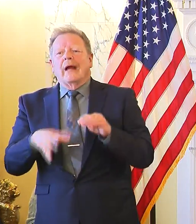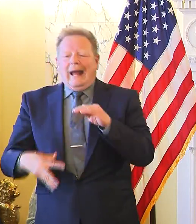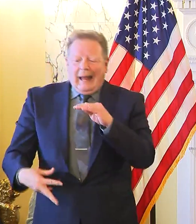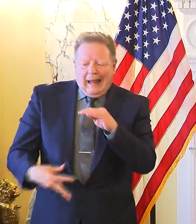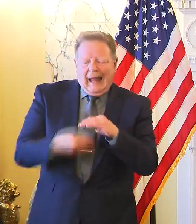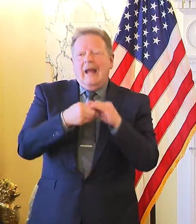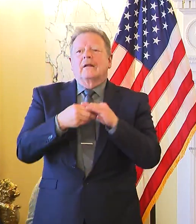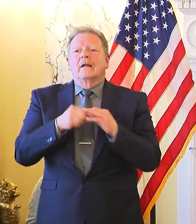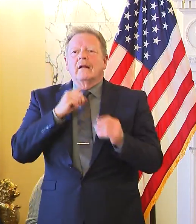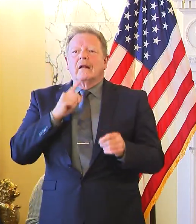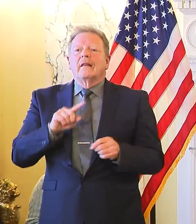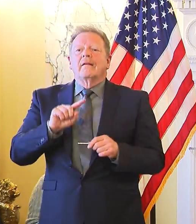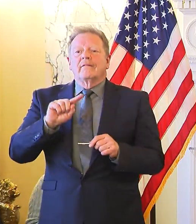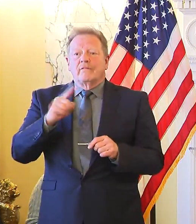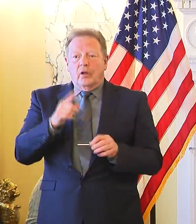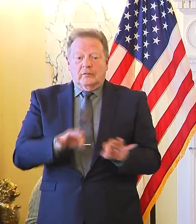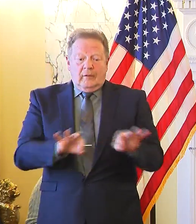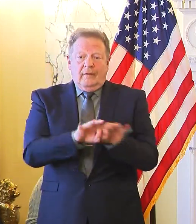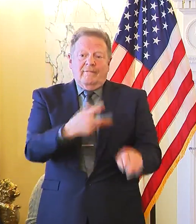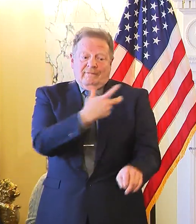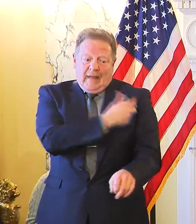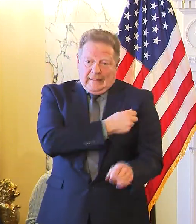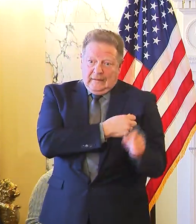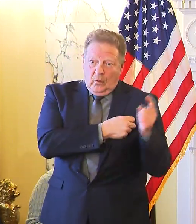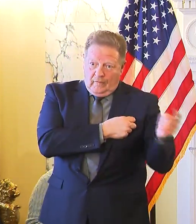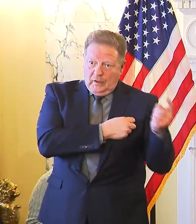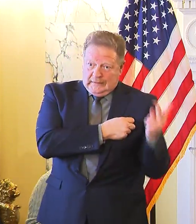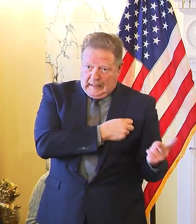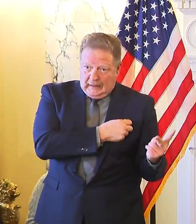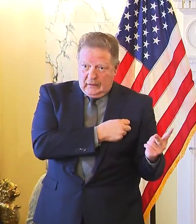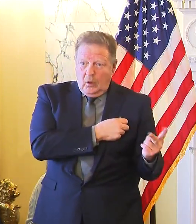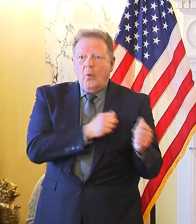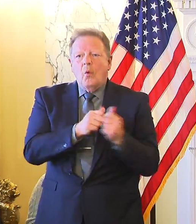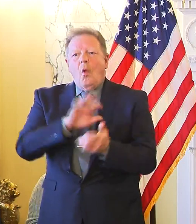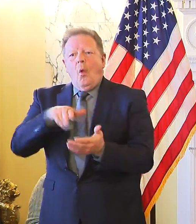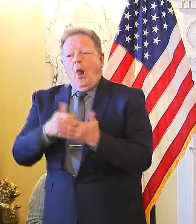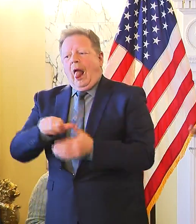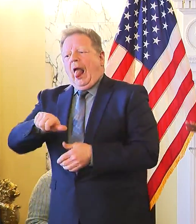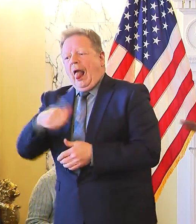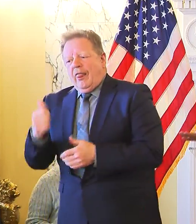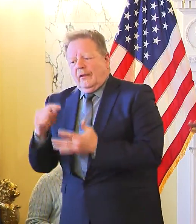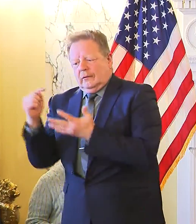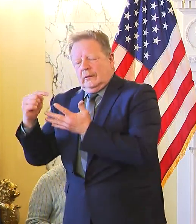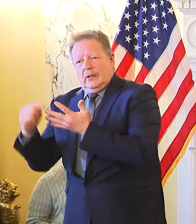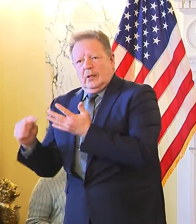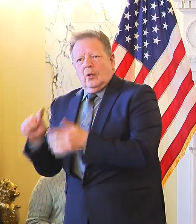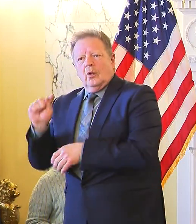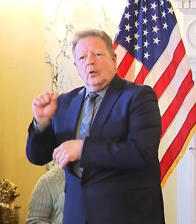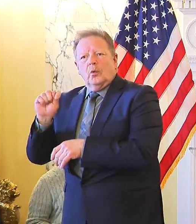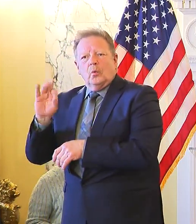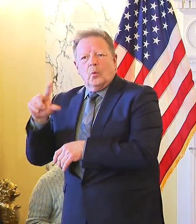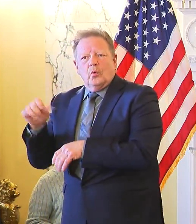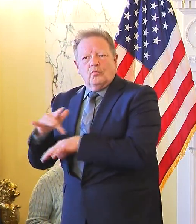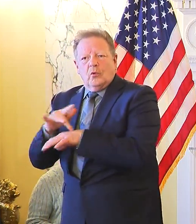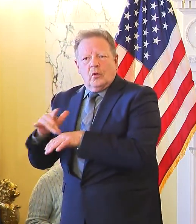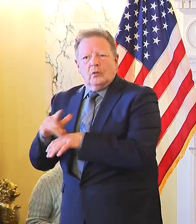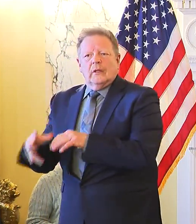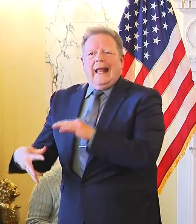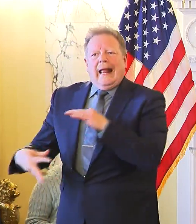the first key, which is vaccination, with all of the other mitigation tools that we have,